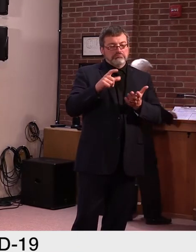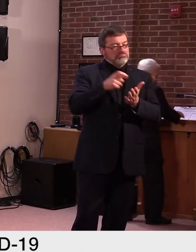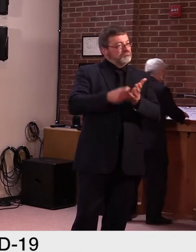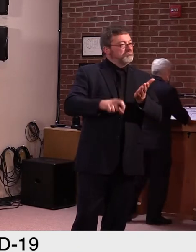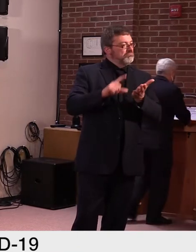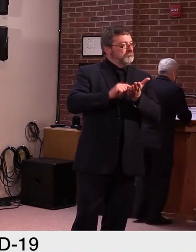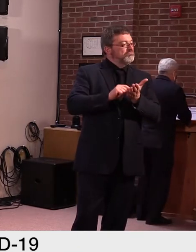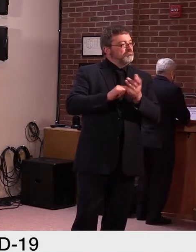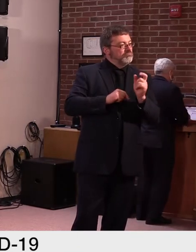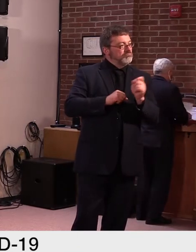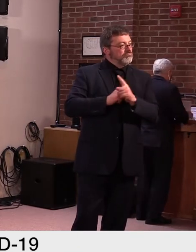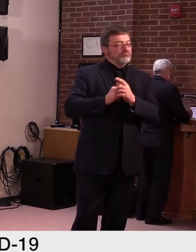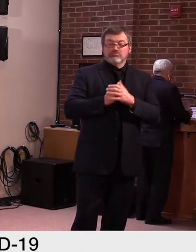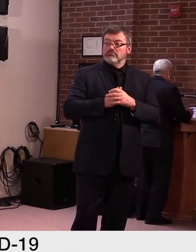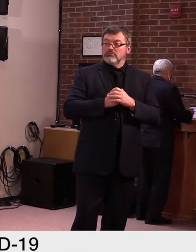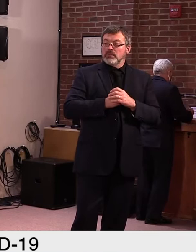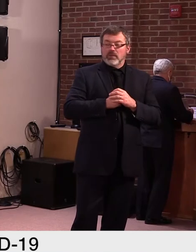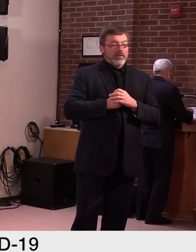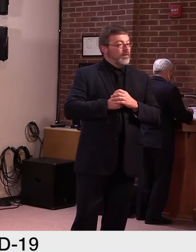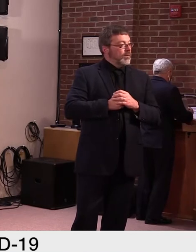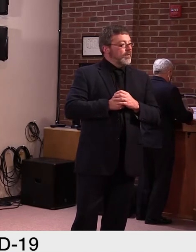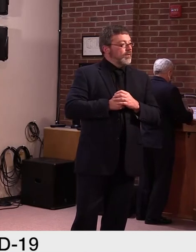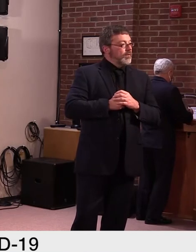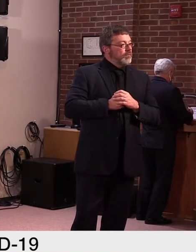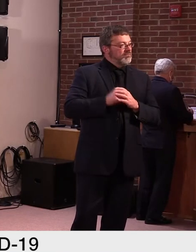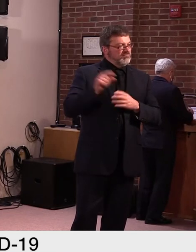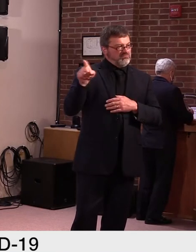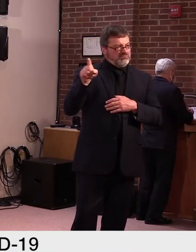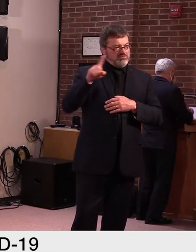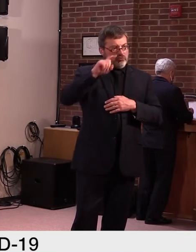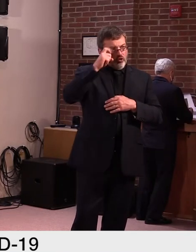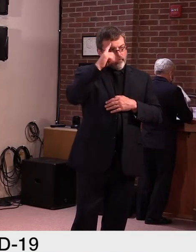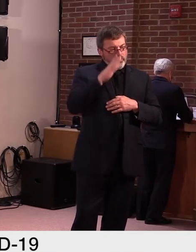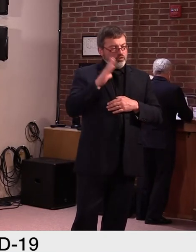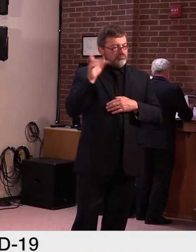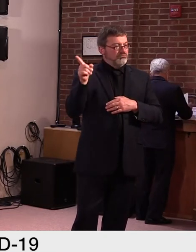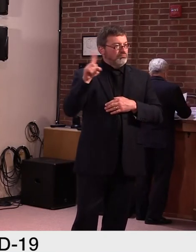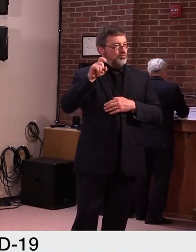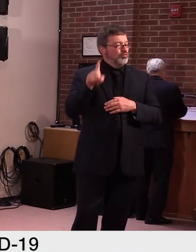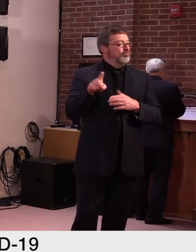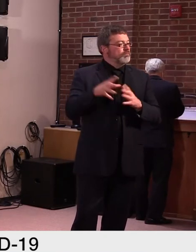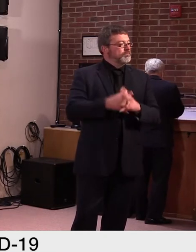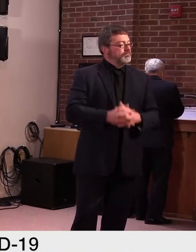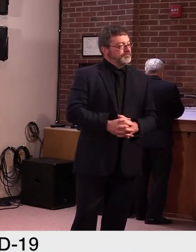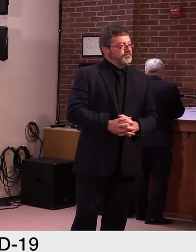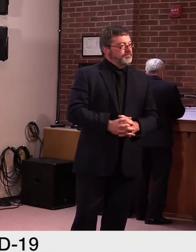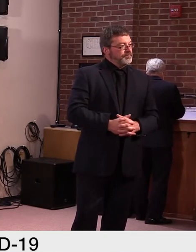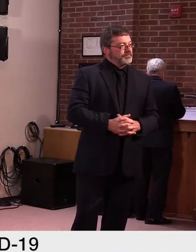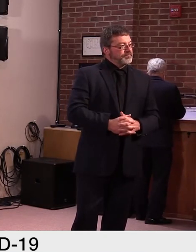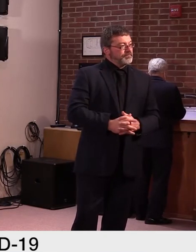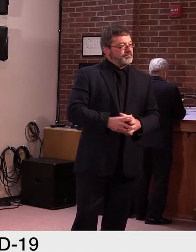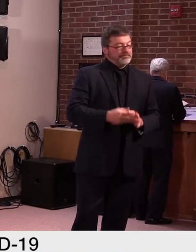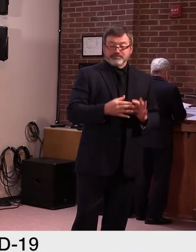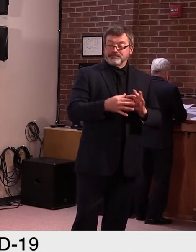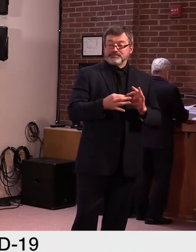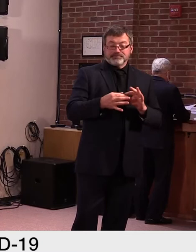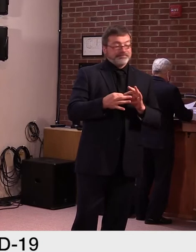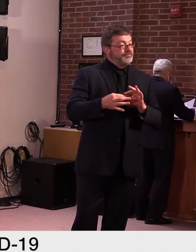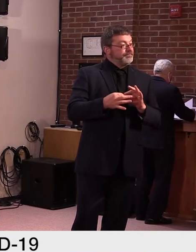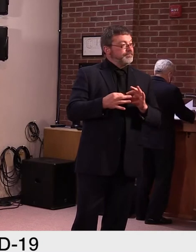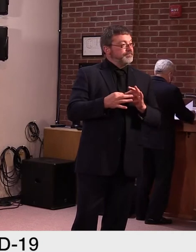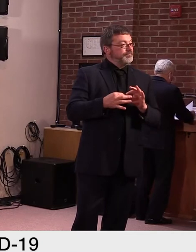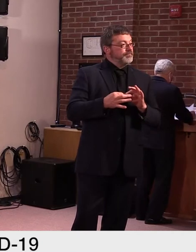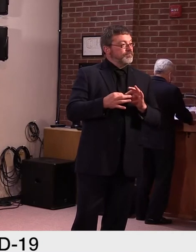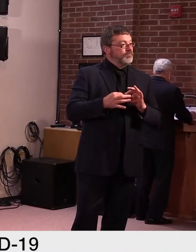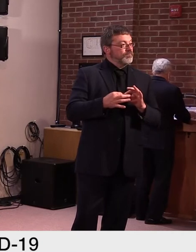Uh, this is a question for the governor. Um, uh, governor, you've, uh, taken a very strong leadership role in this